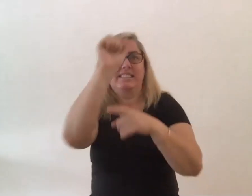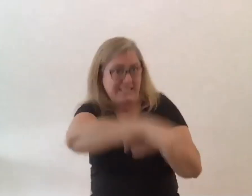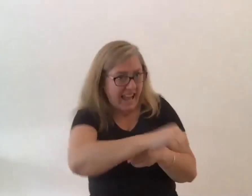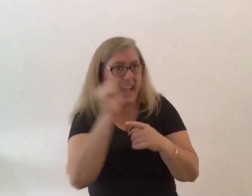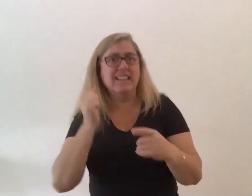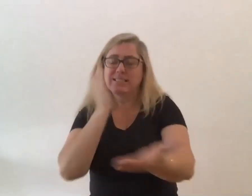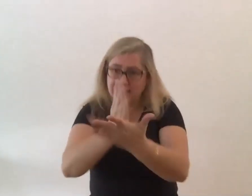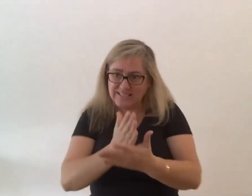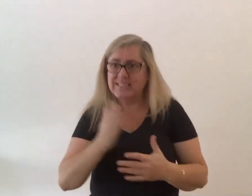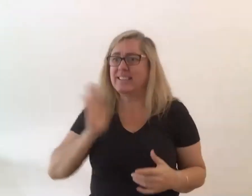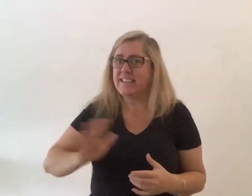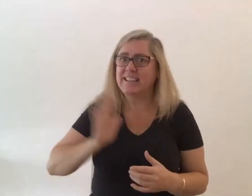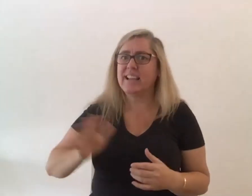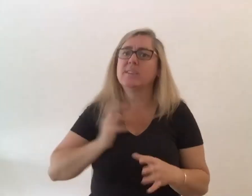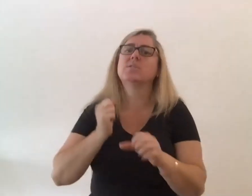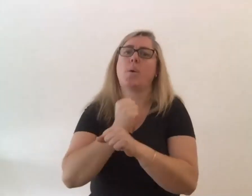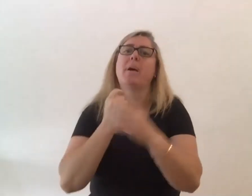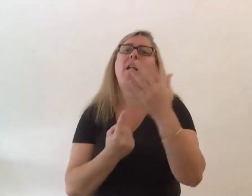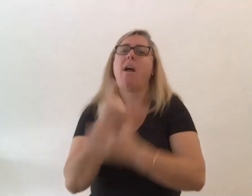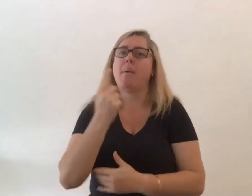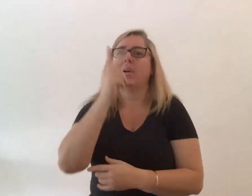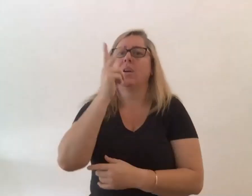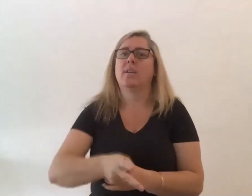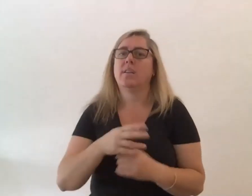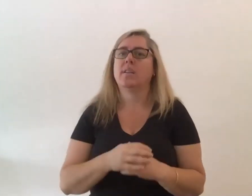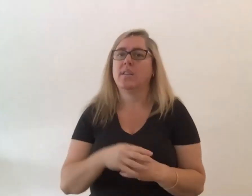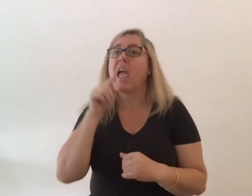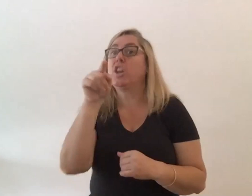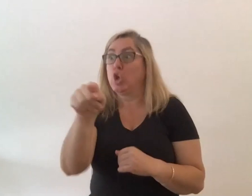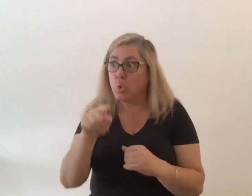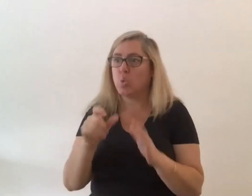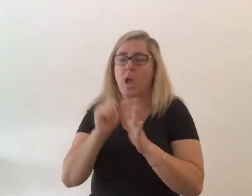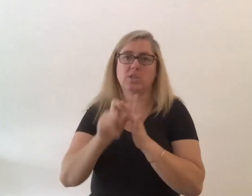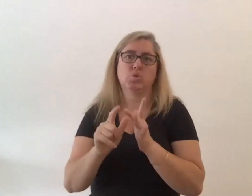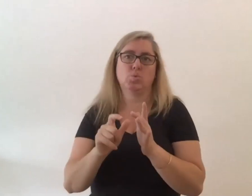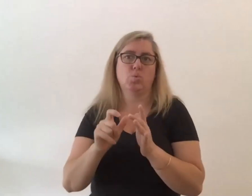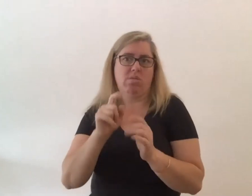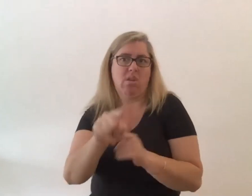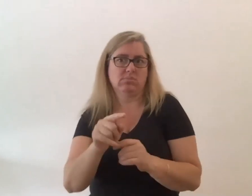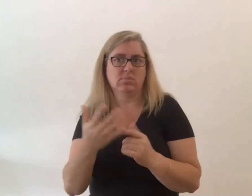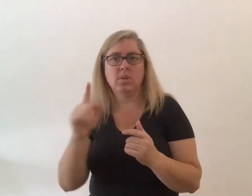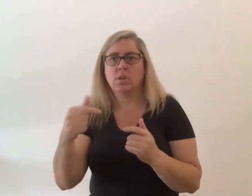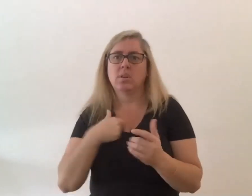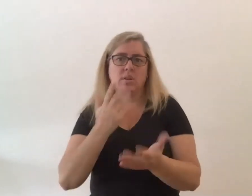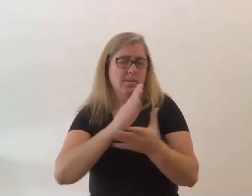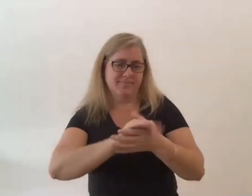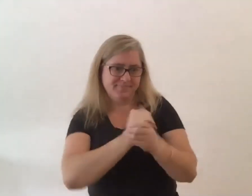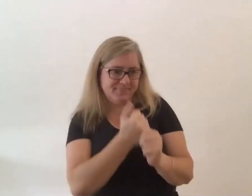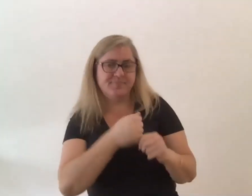do let's try and make that happen so you're making it happen which is amazing well i'm really grateful to xavier jess and hadley because it's